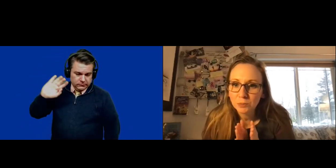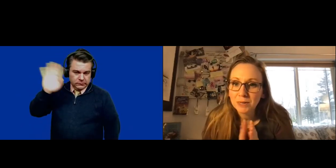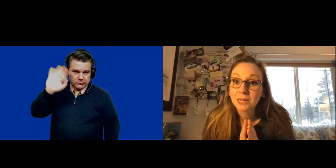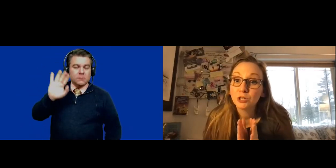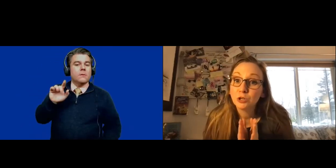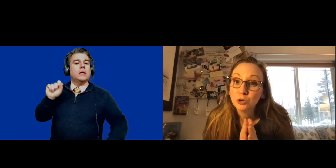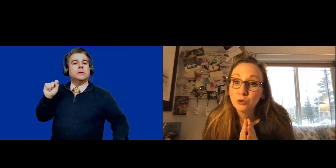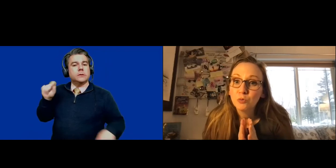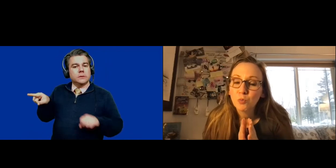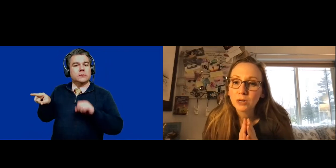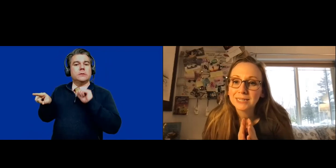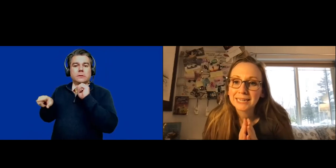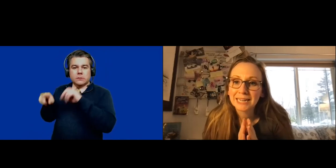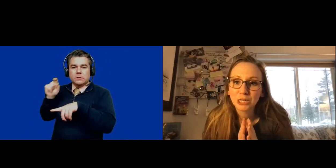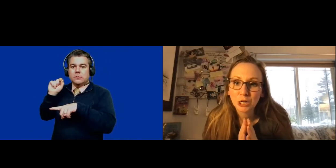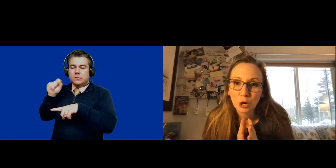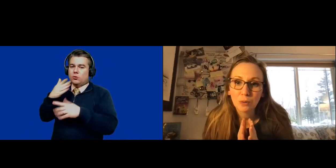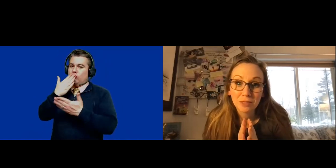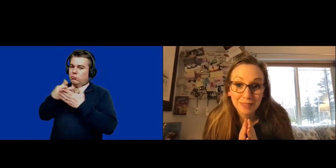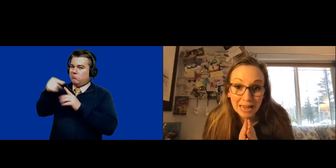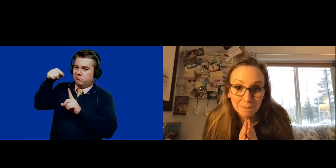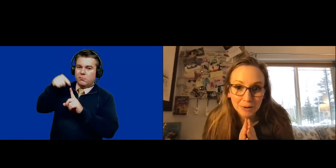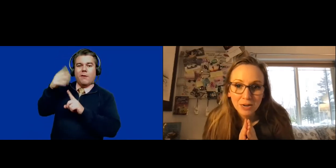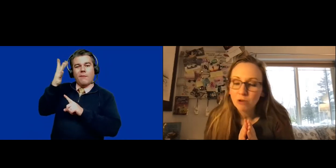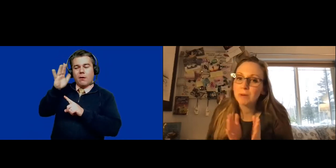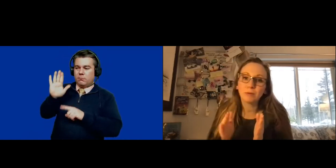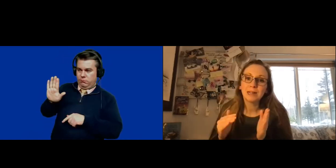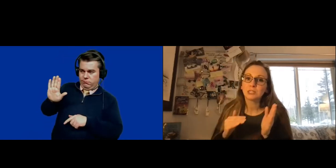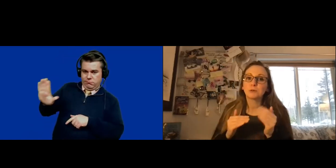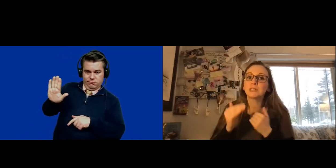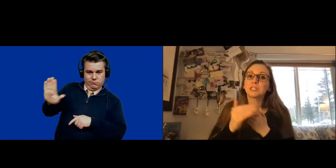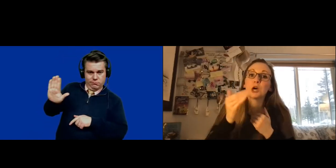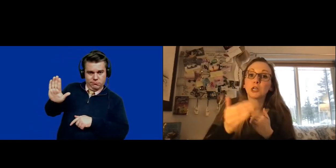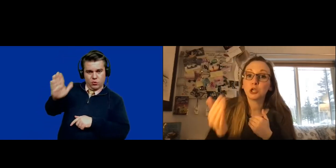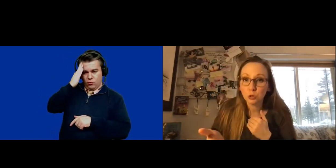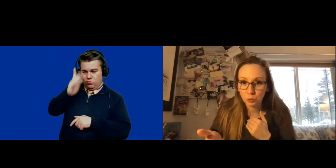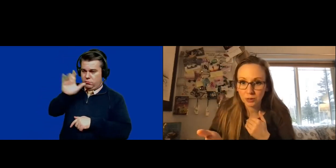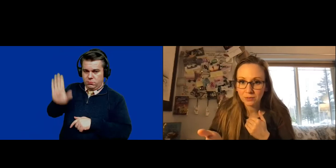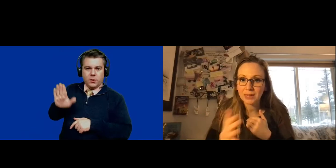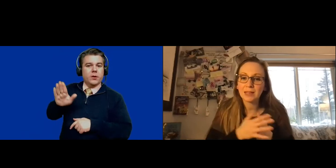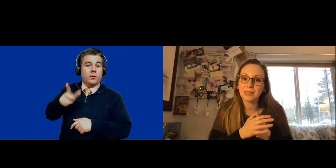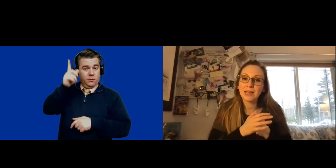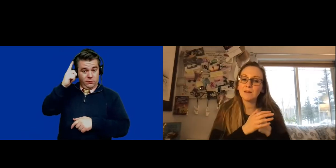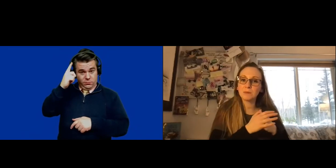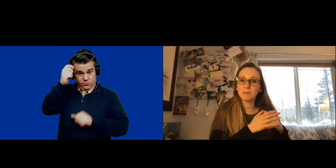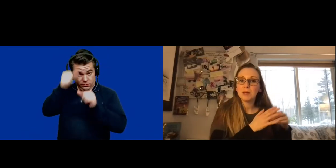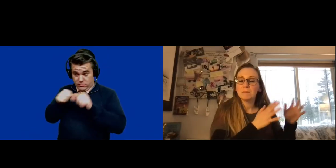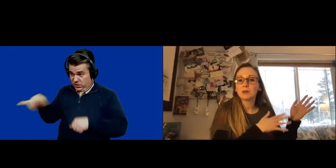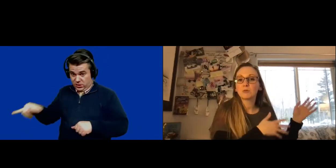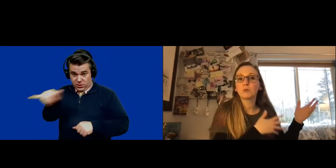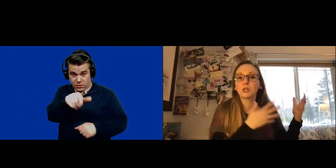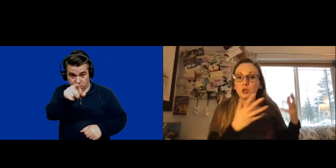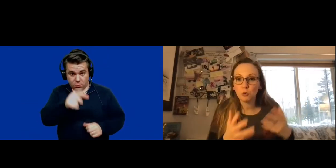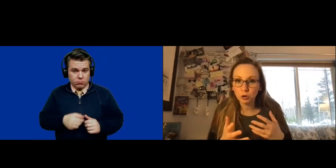questions because you want to get to know them. Remember, this person is not you. They haven't